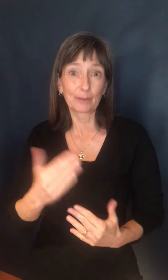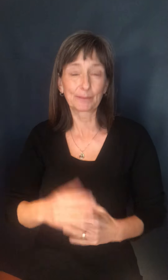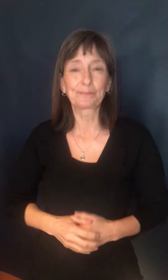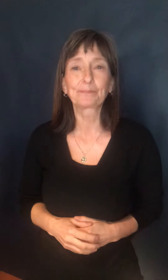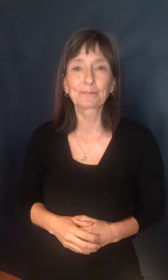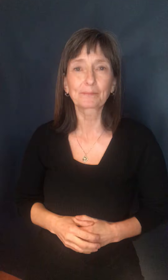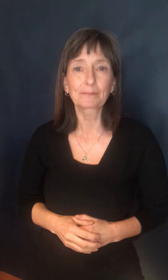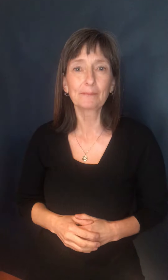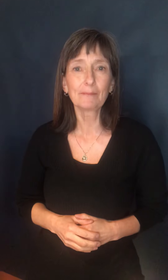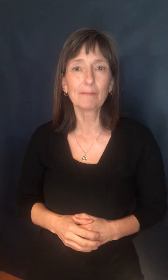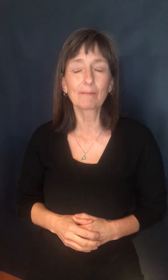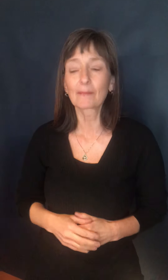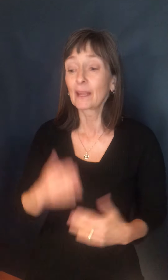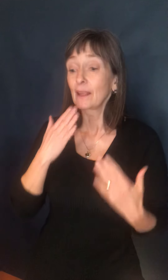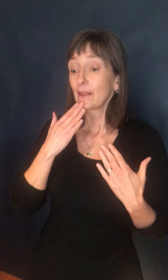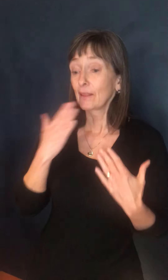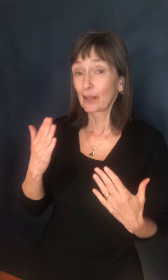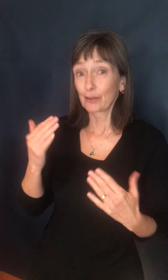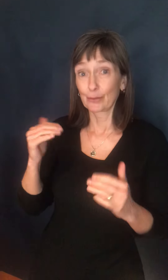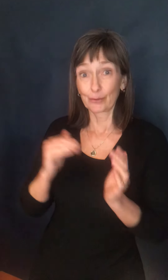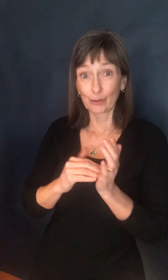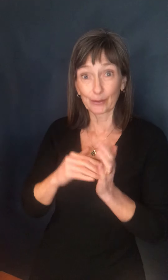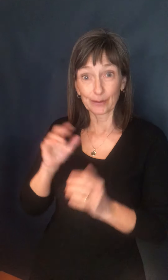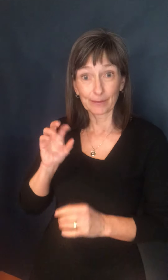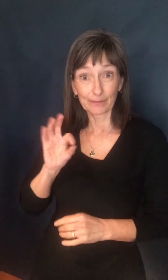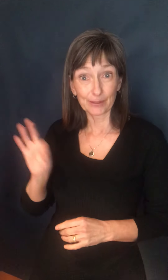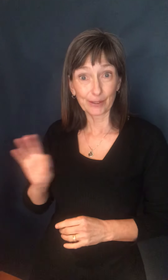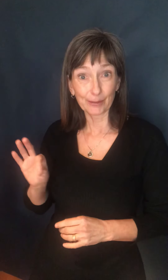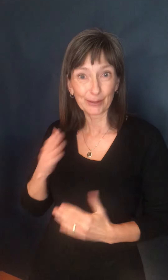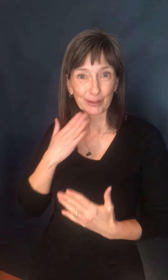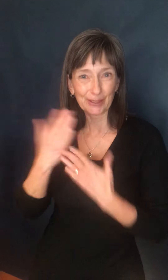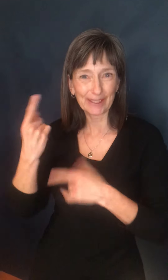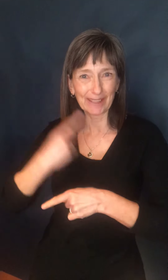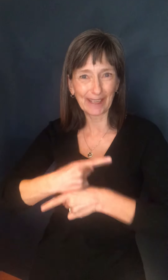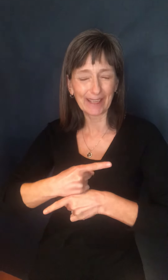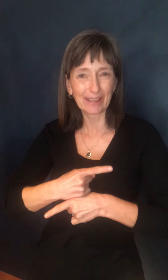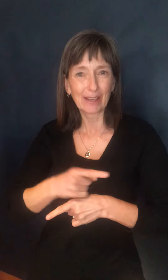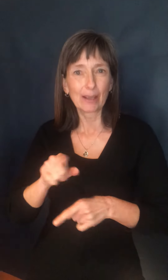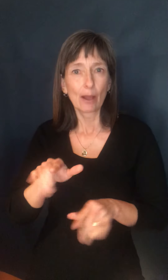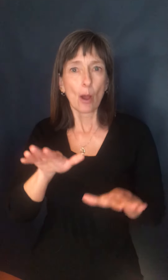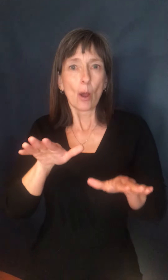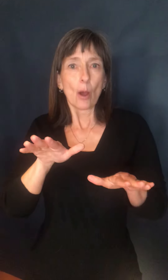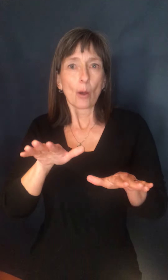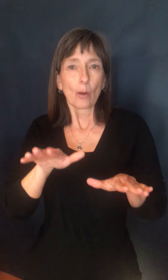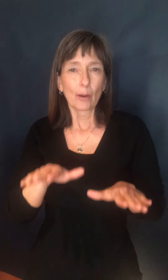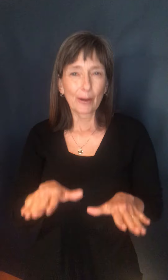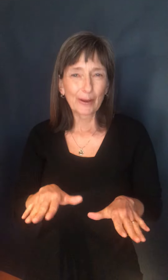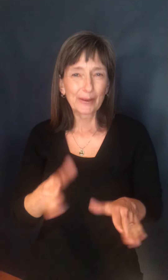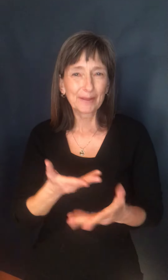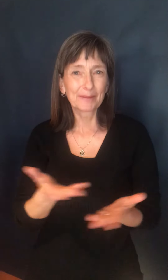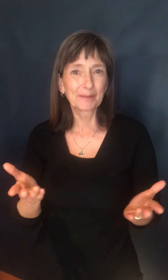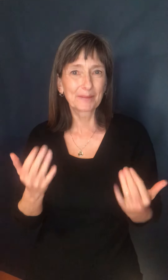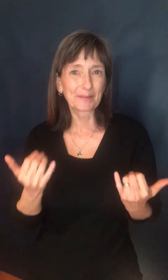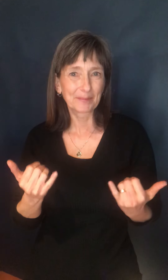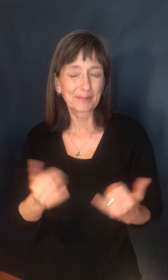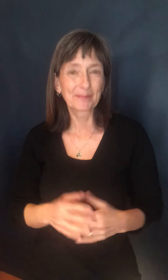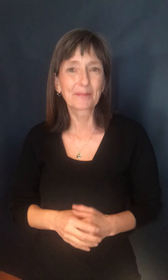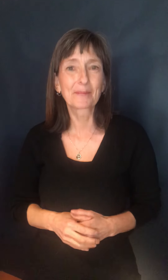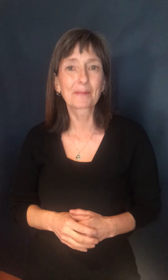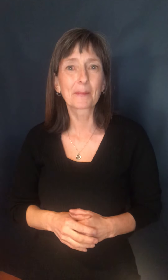Well, thank you, Dr. Fitzgerald. A good day indeed. I'm sure many of us are breathing a sigh of relief with today's news. This is great on many